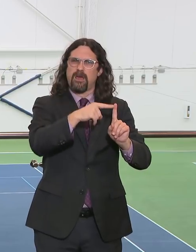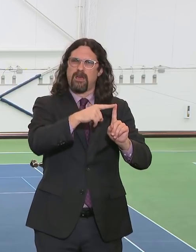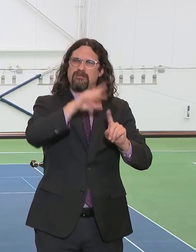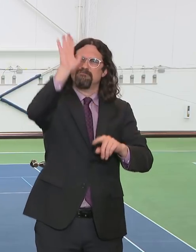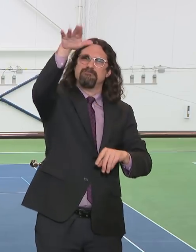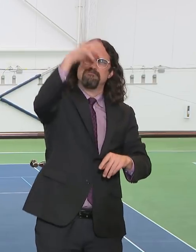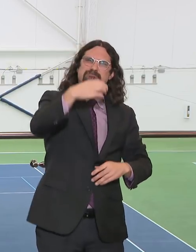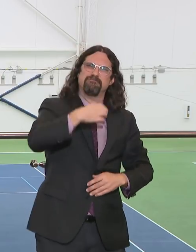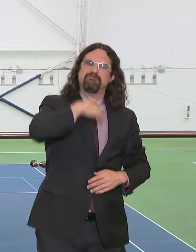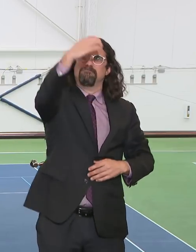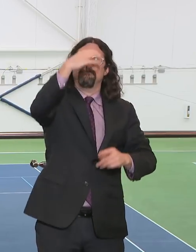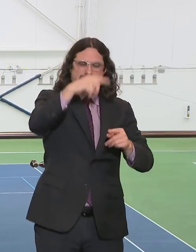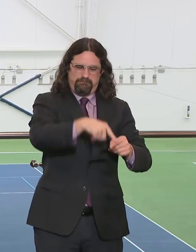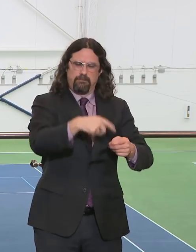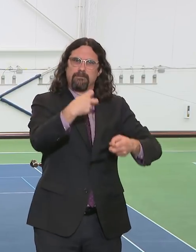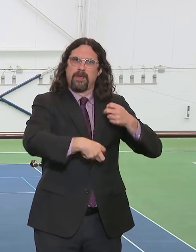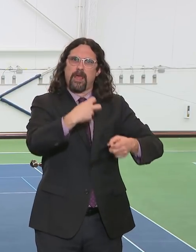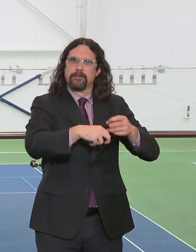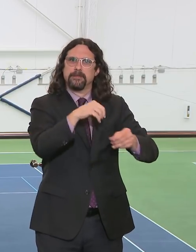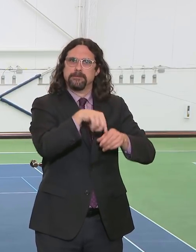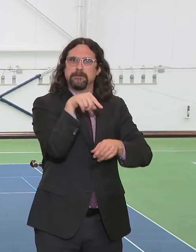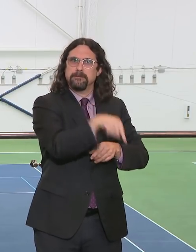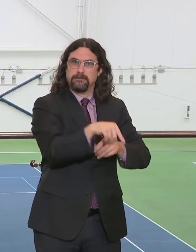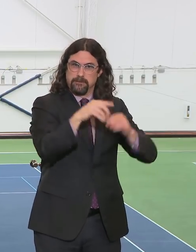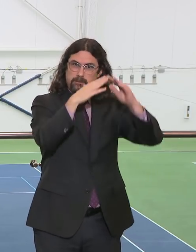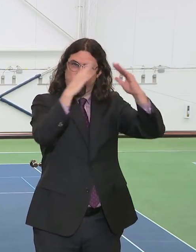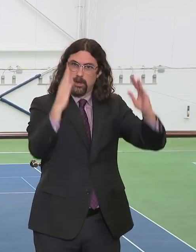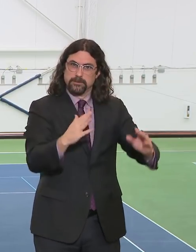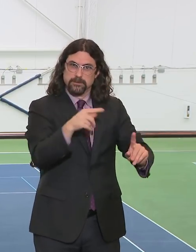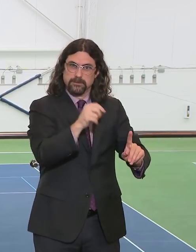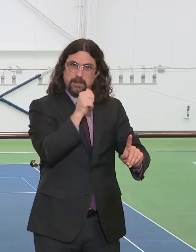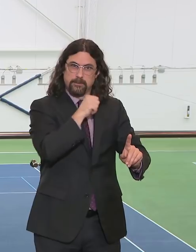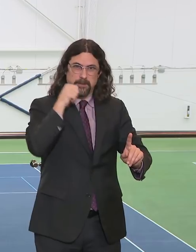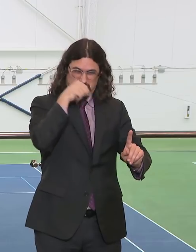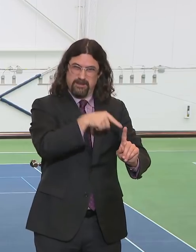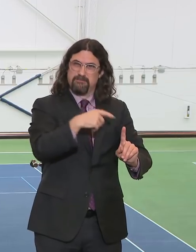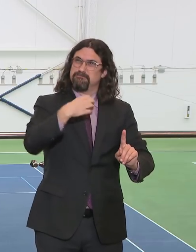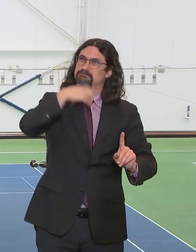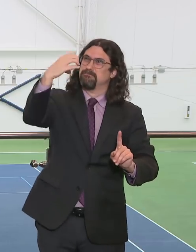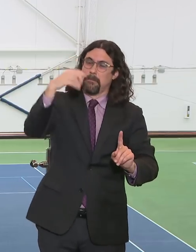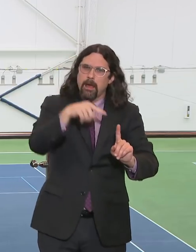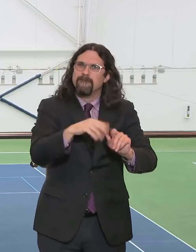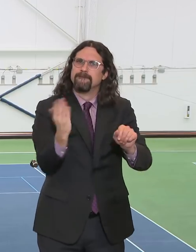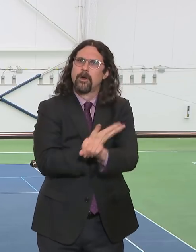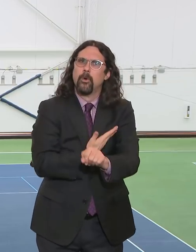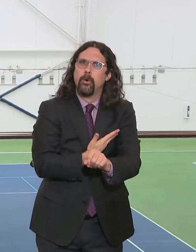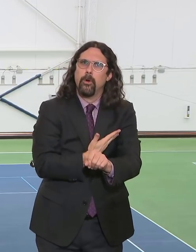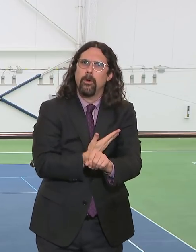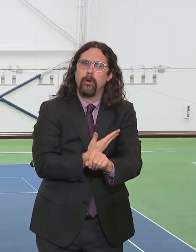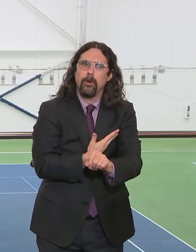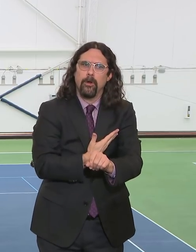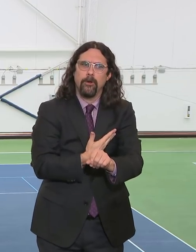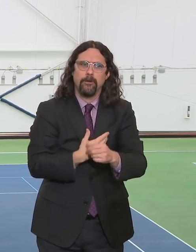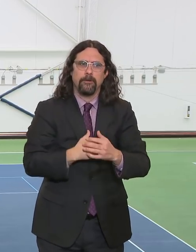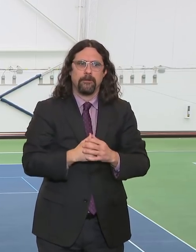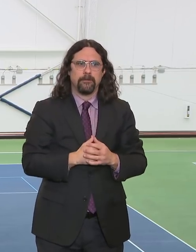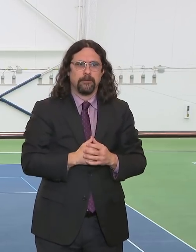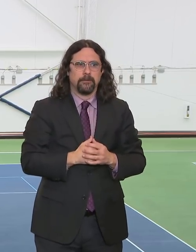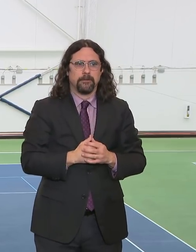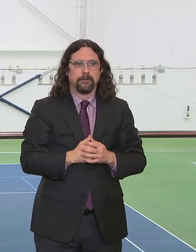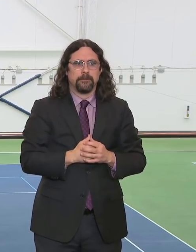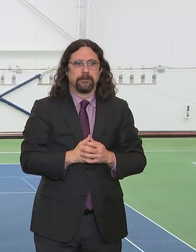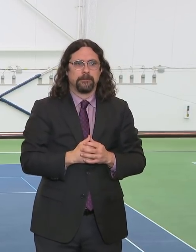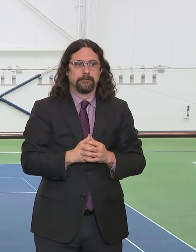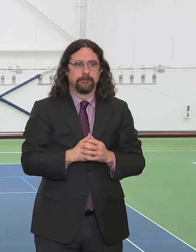He was fired. I have ordered the City's Commission on Human Rights to investigate Amazon immediately to determine if that's